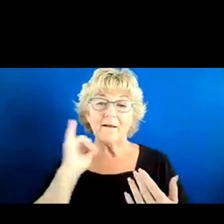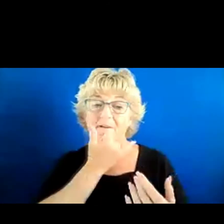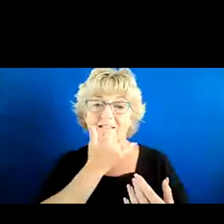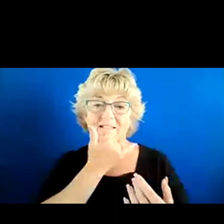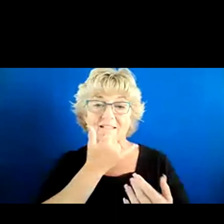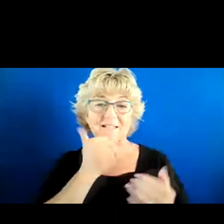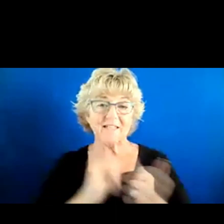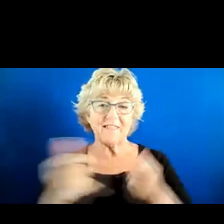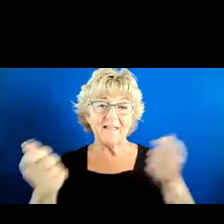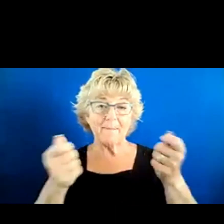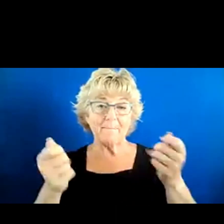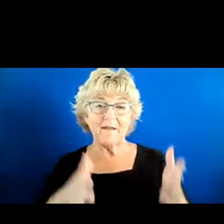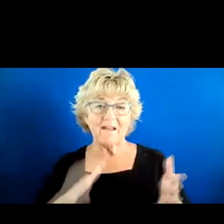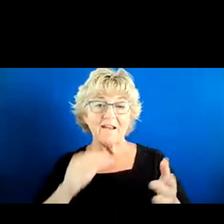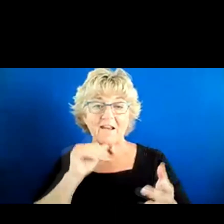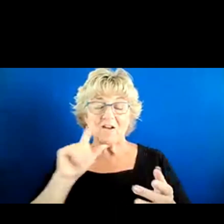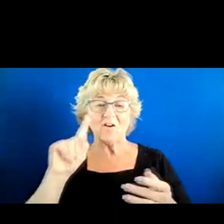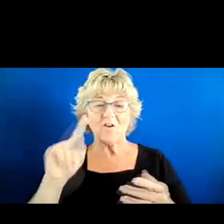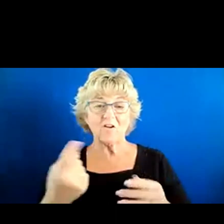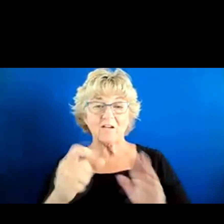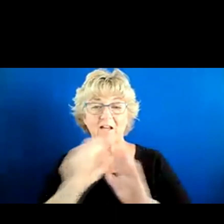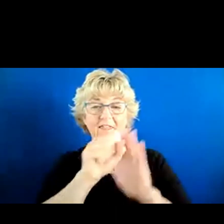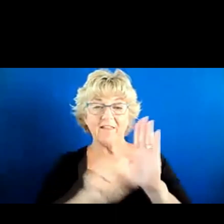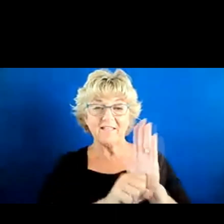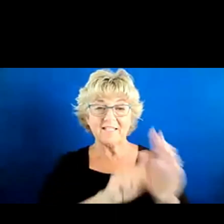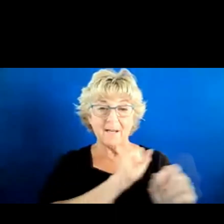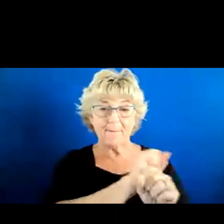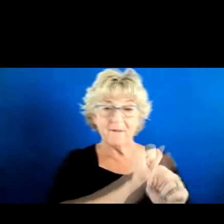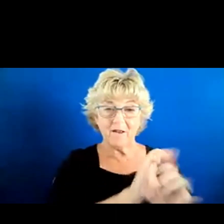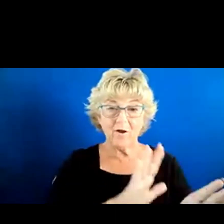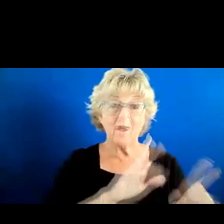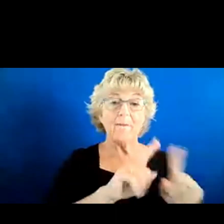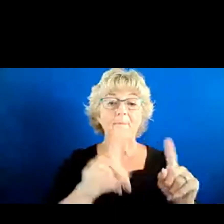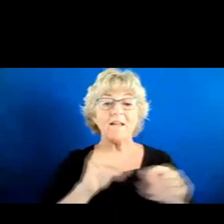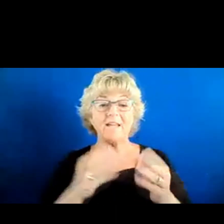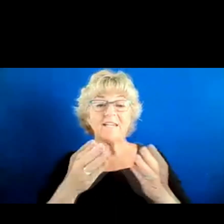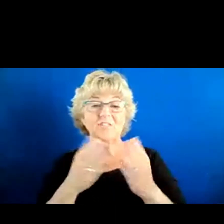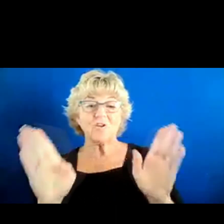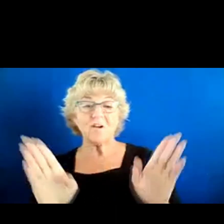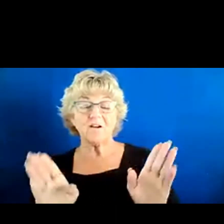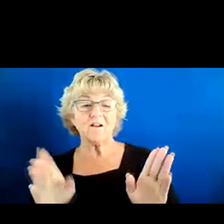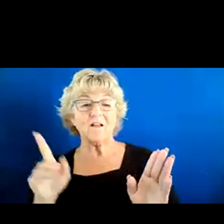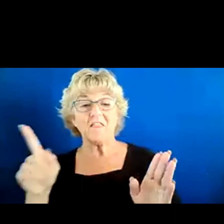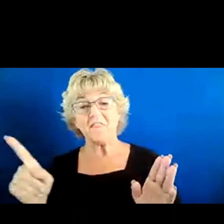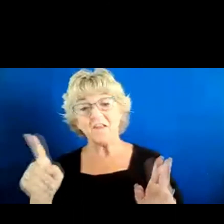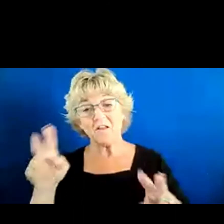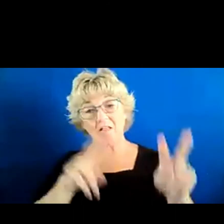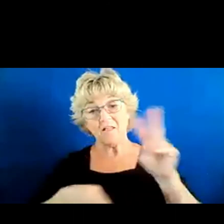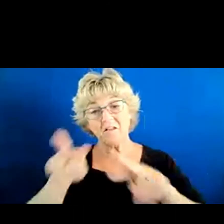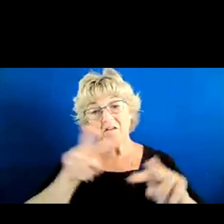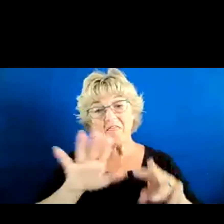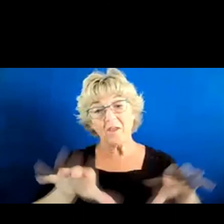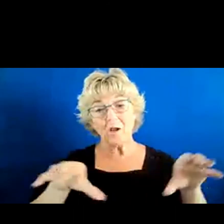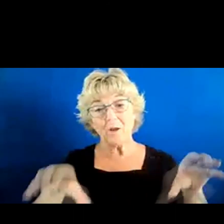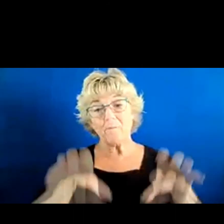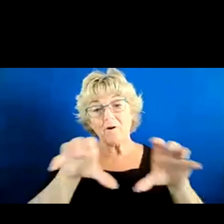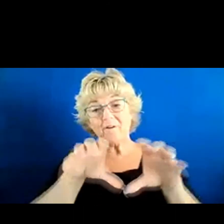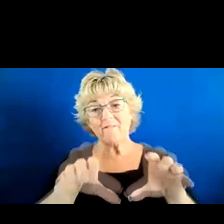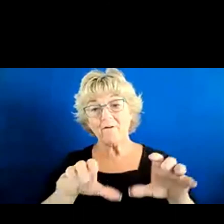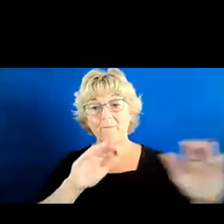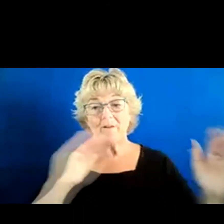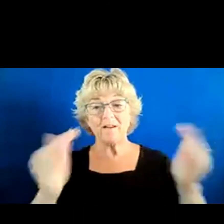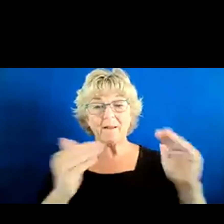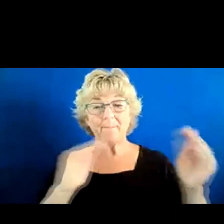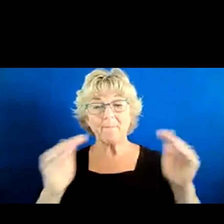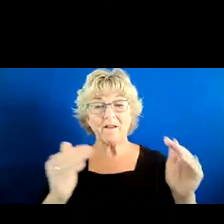make, not just in state employment, but in general, is they kind of look at somebody's performance up against their